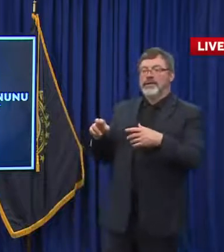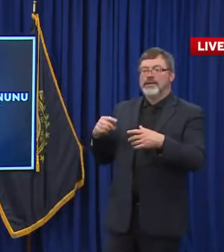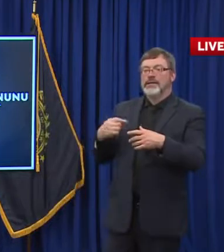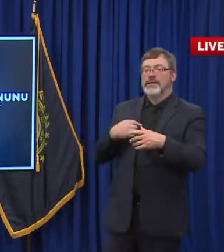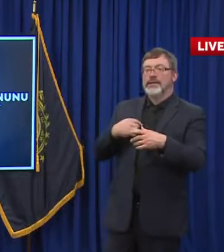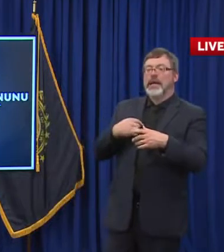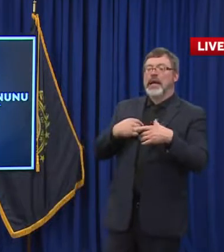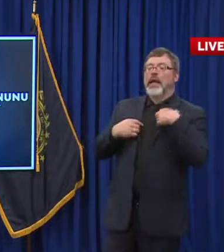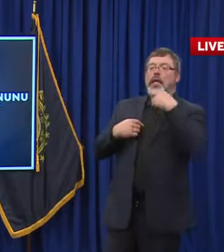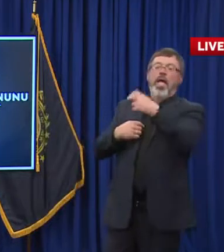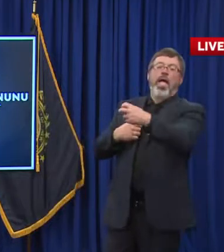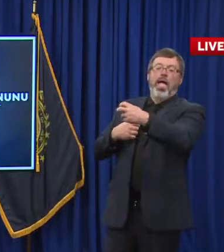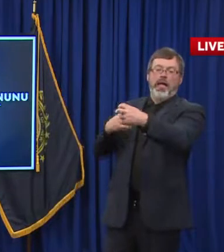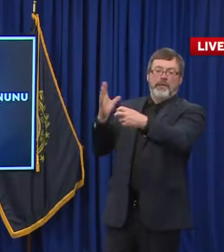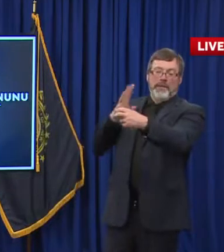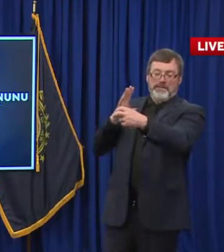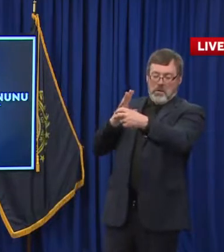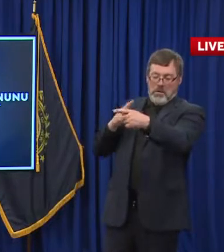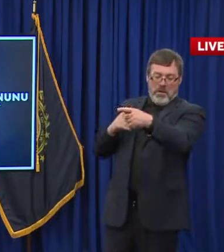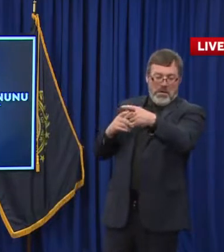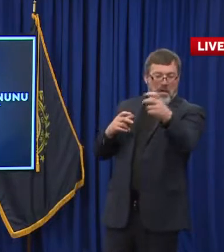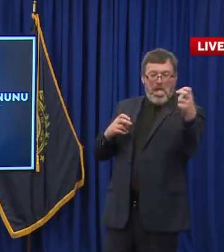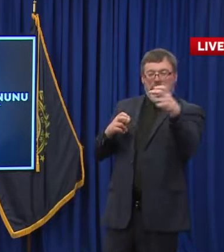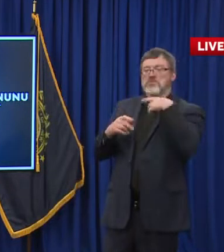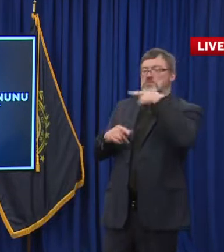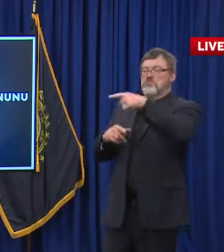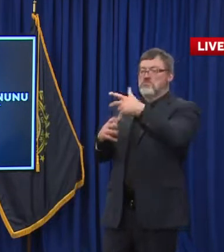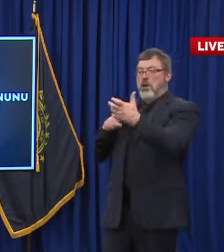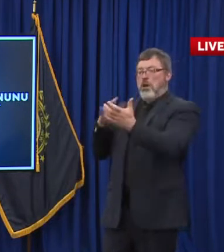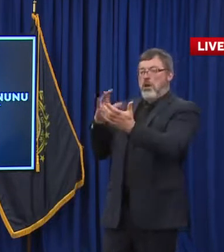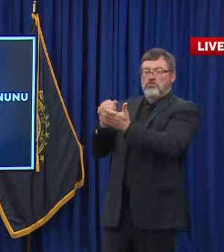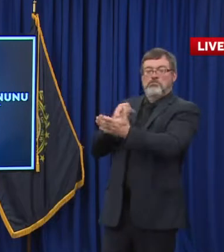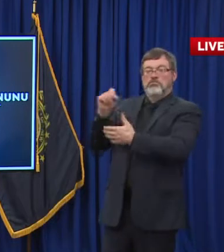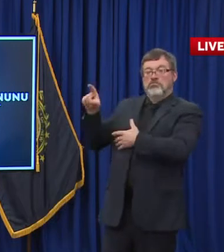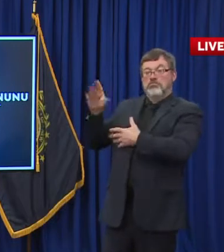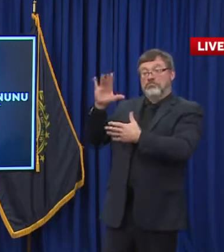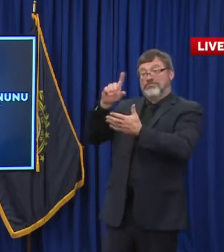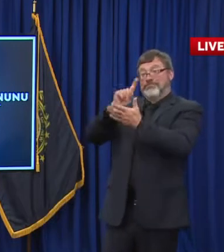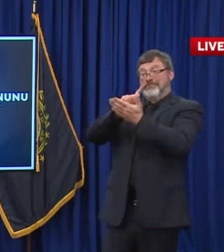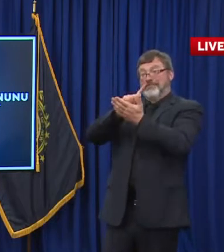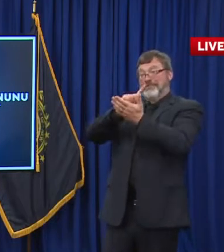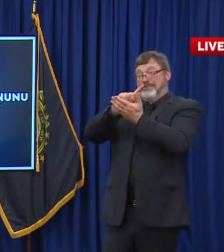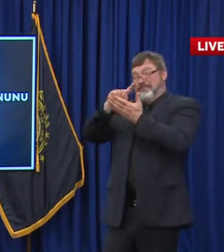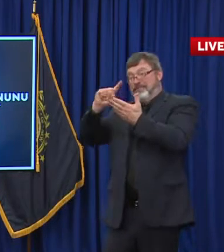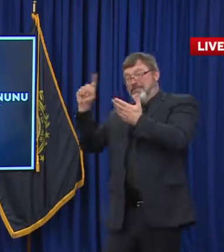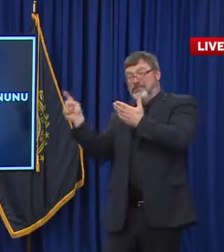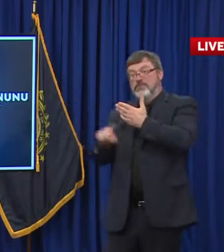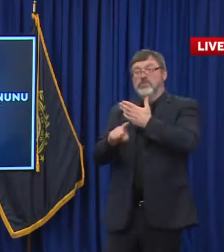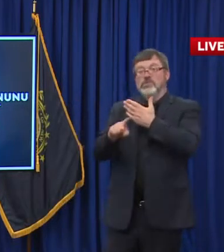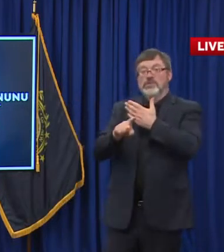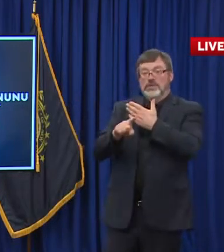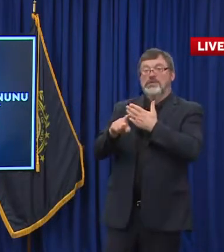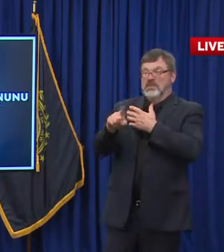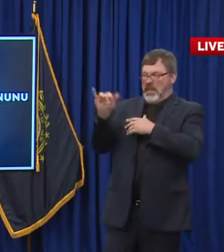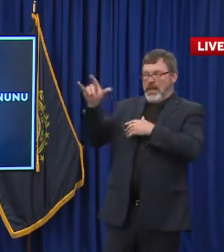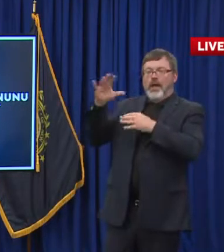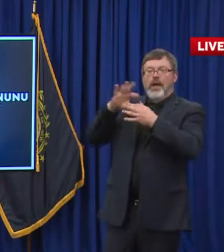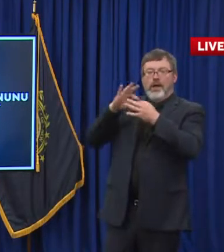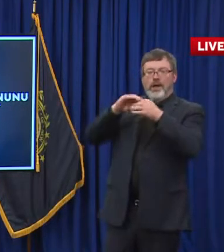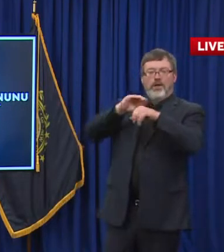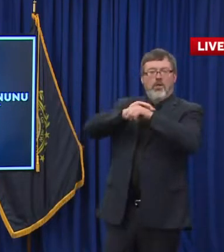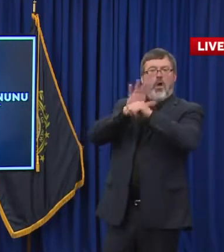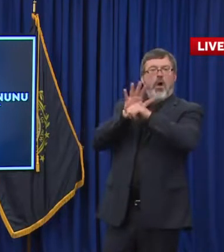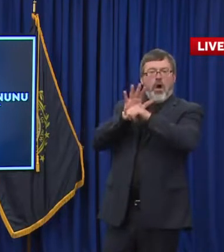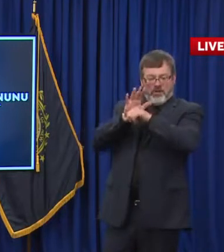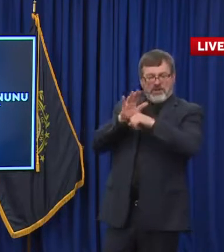This week, the president, while recovering from COVID, told the American people not to be afraid of COVID. Don't let it dominate your life. What's